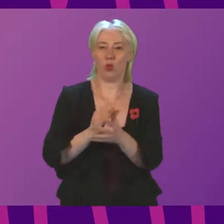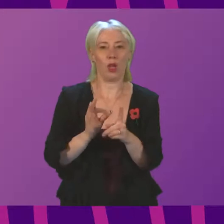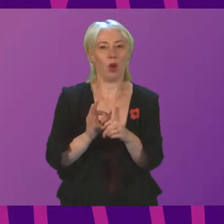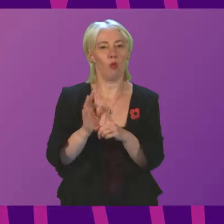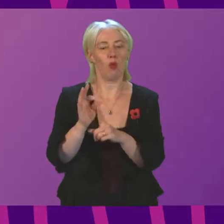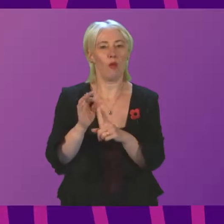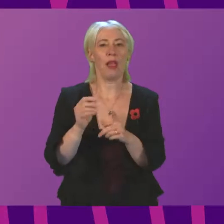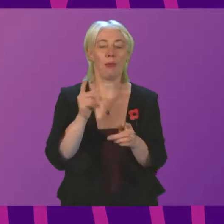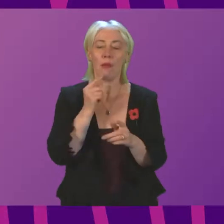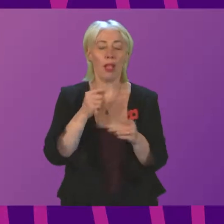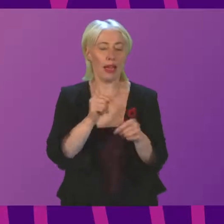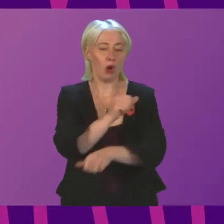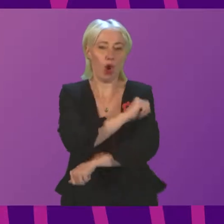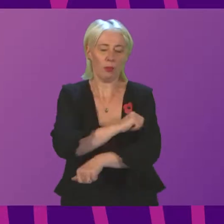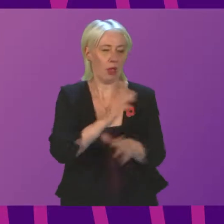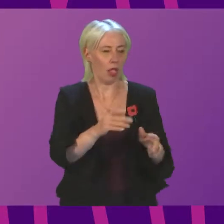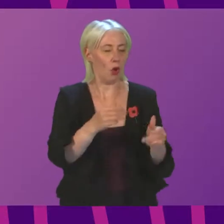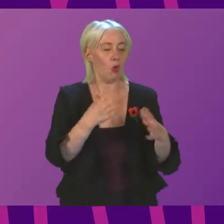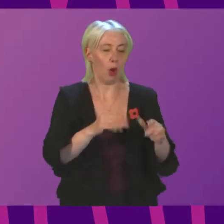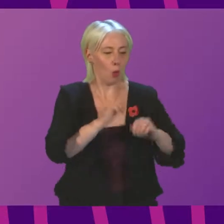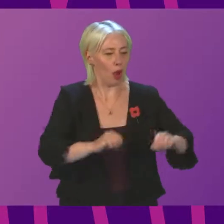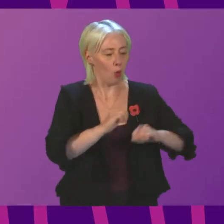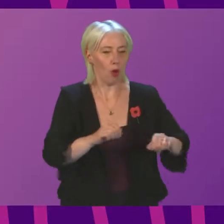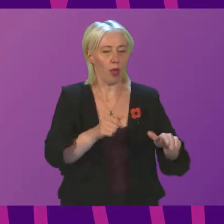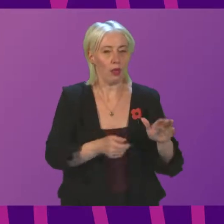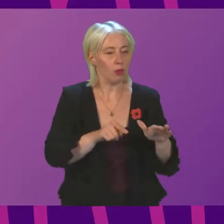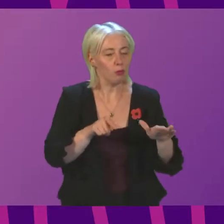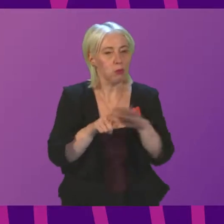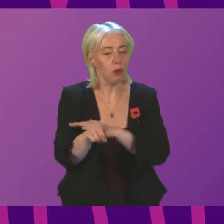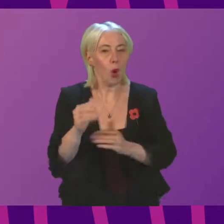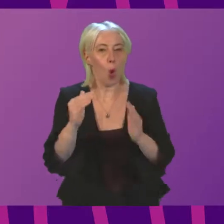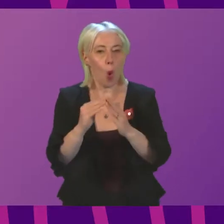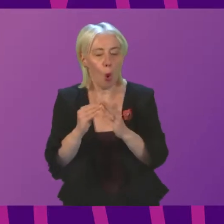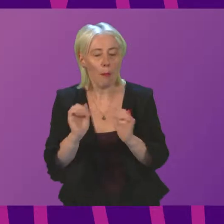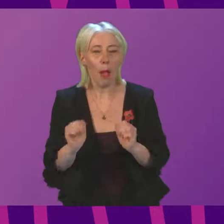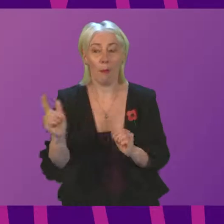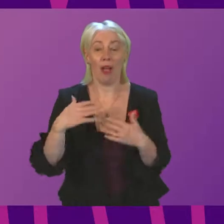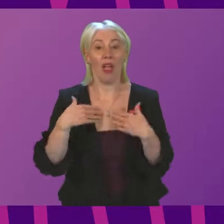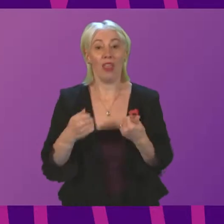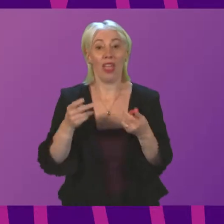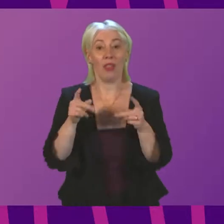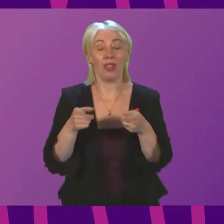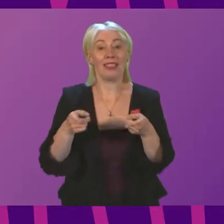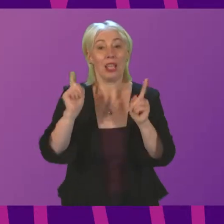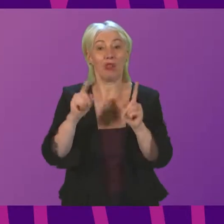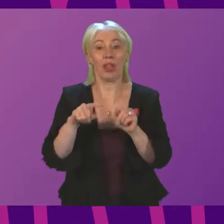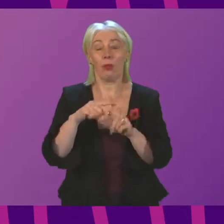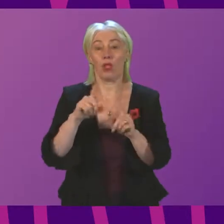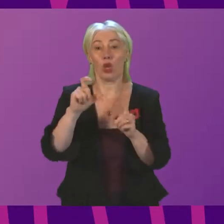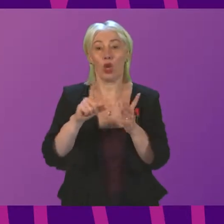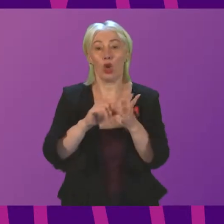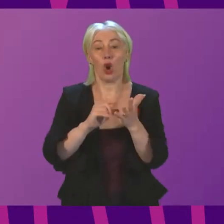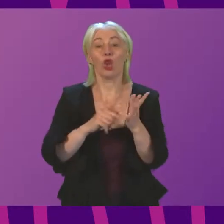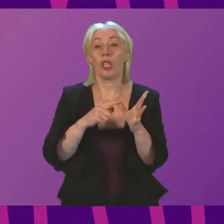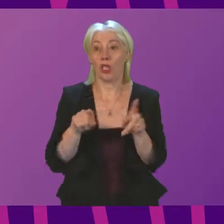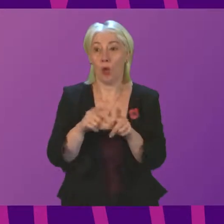the level of delayed discharges, which is a focus of great attention by the Health Secretary and by COSLA on reducing delayed discharges so that our